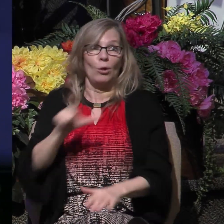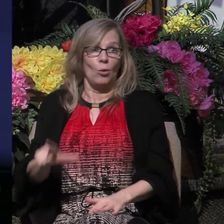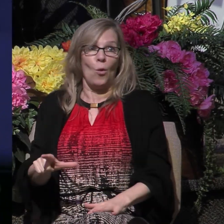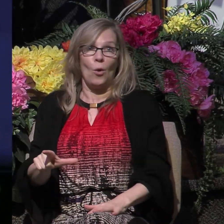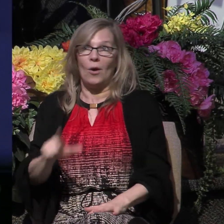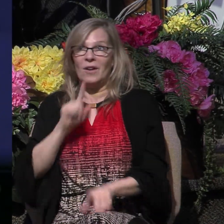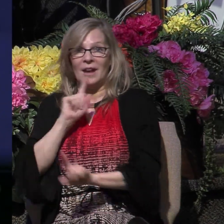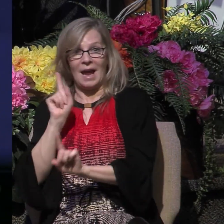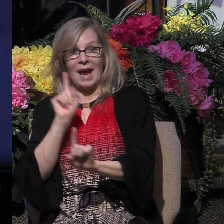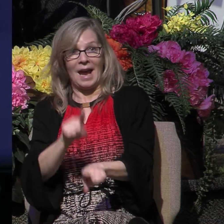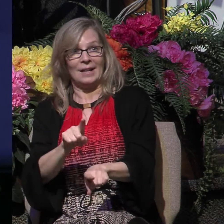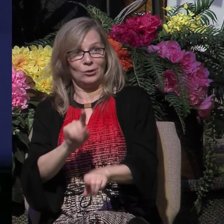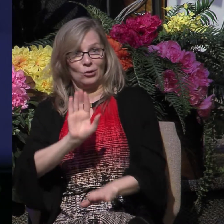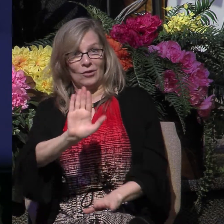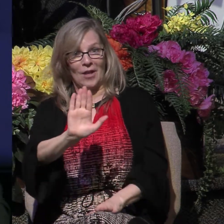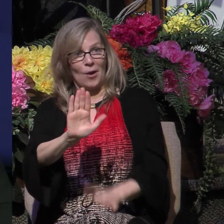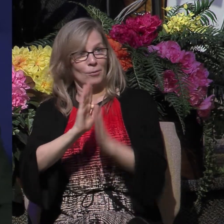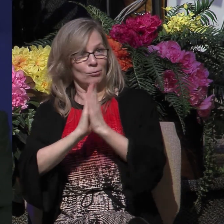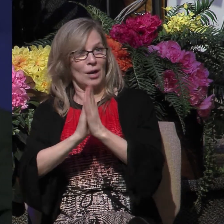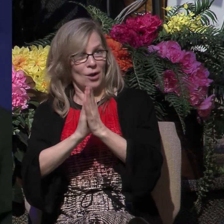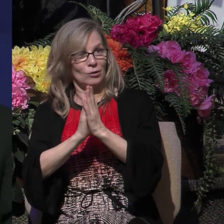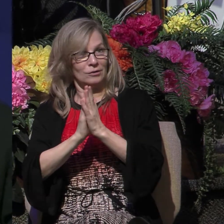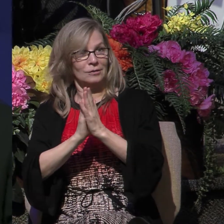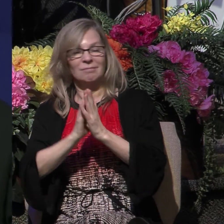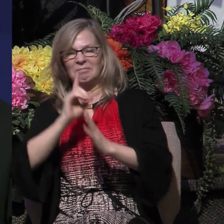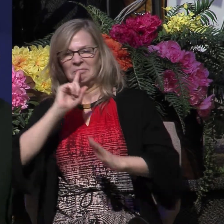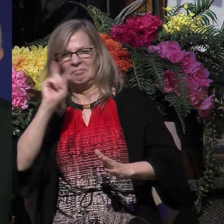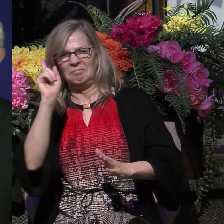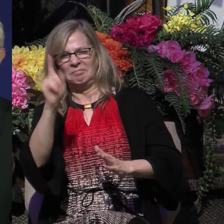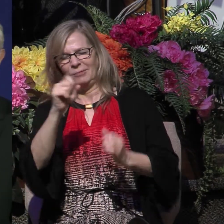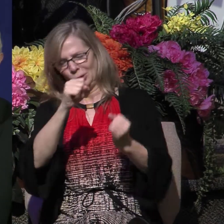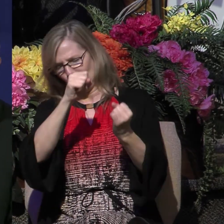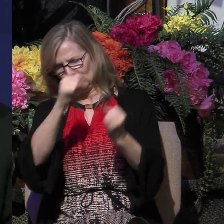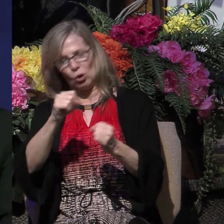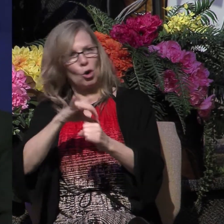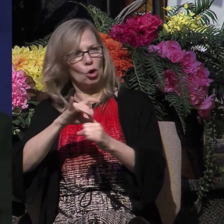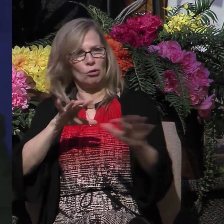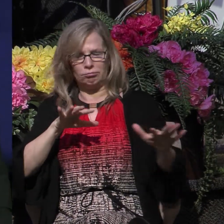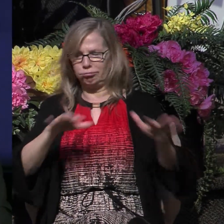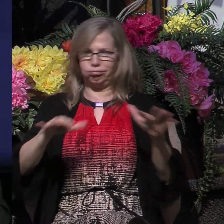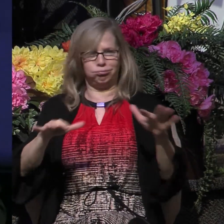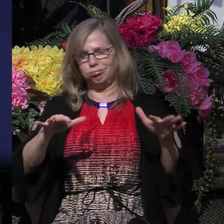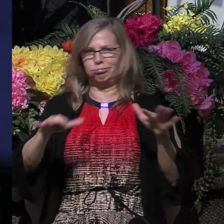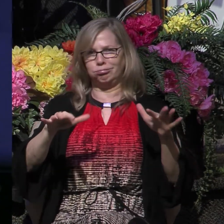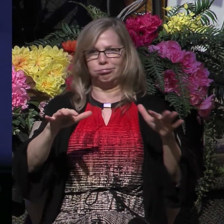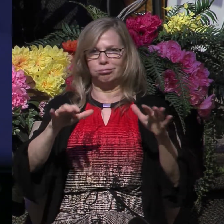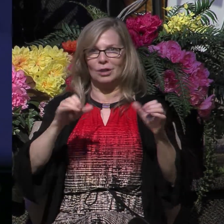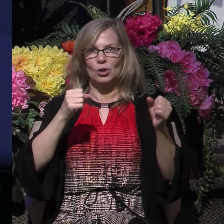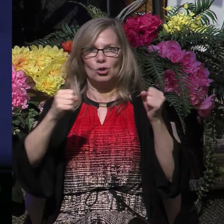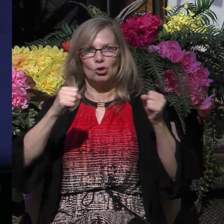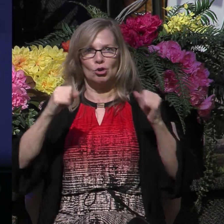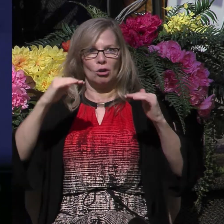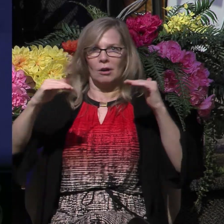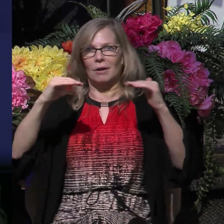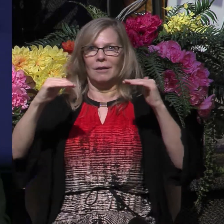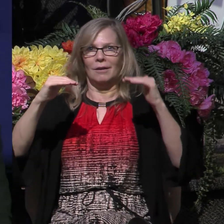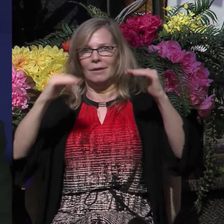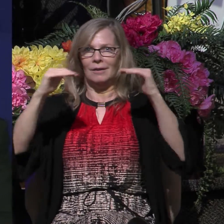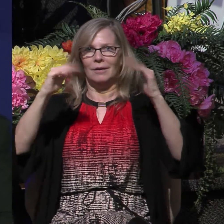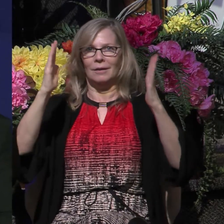prayers by sending a strong earthquake that shook the foundations of the prison, and unfastened the chains of all the prisoners.